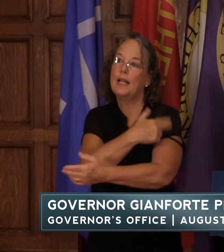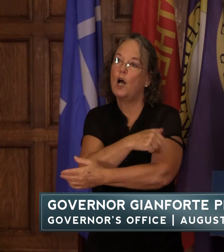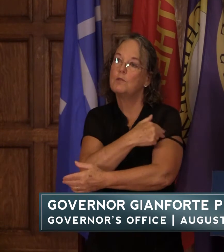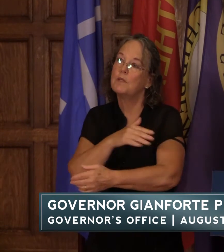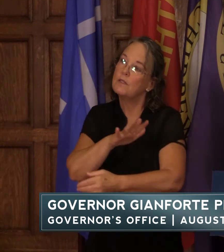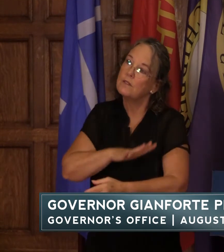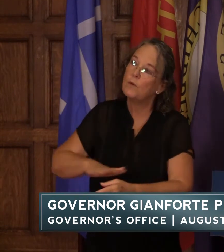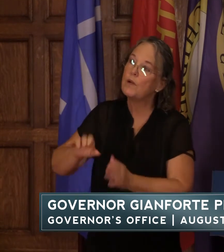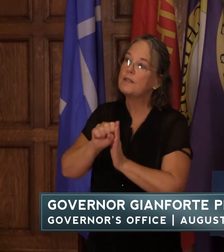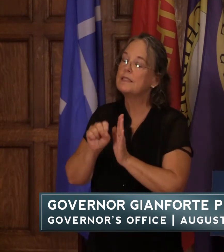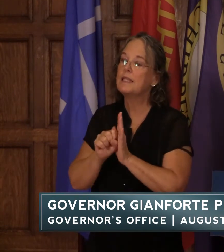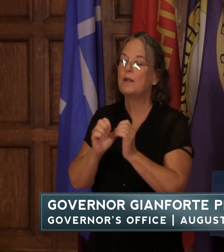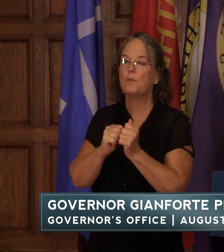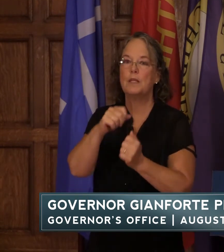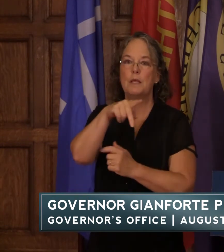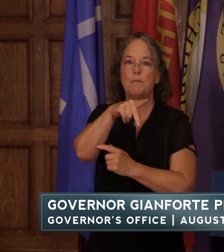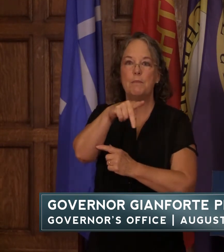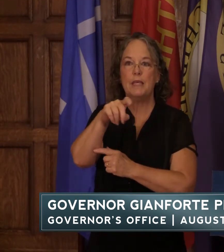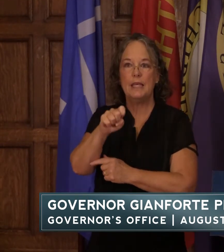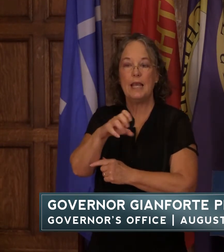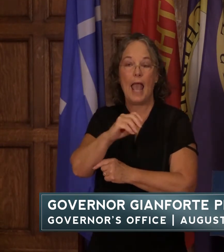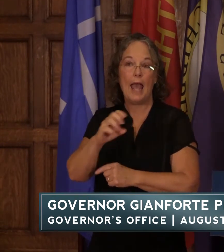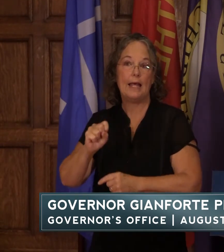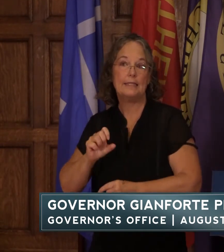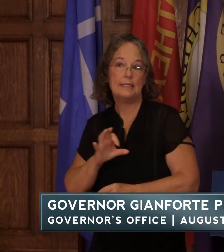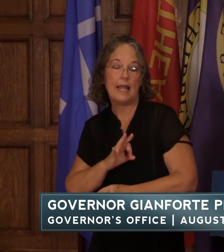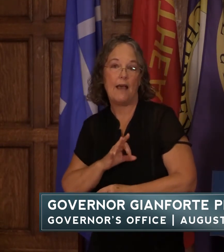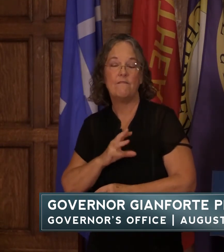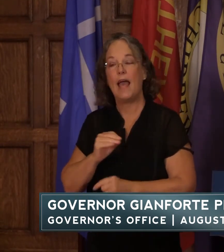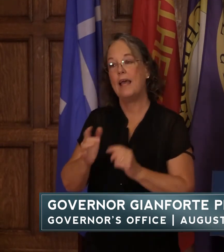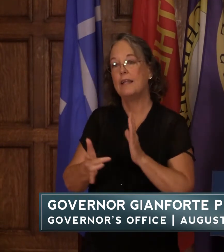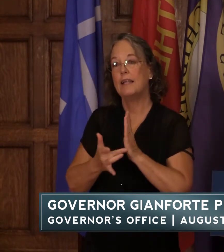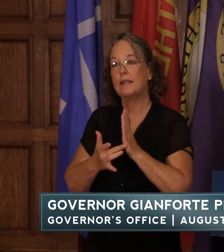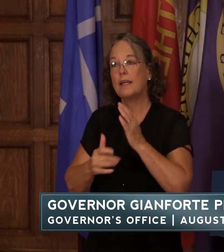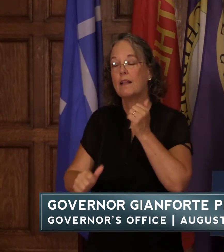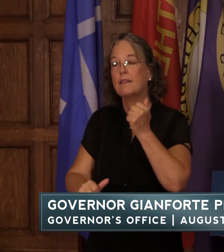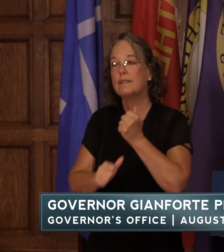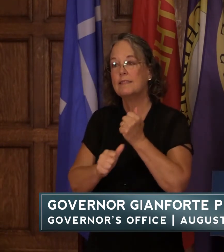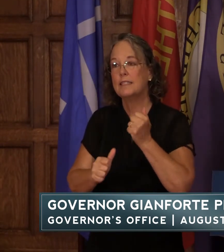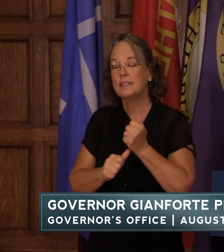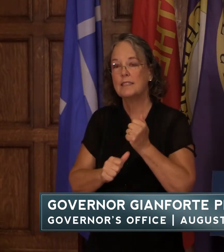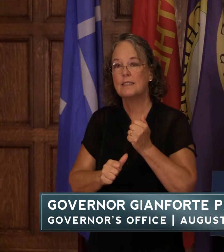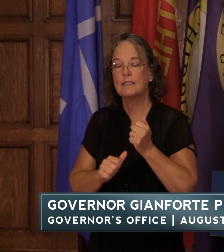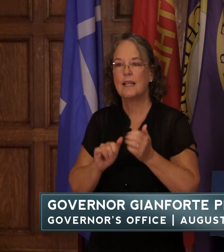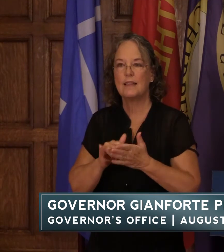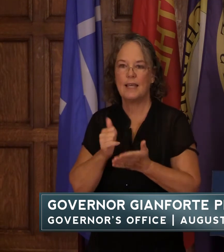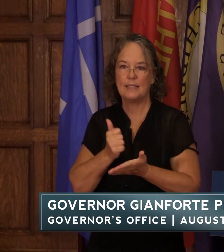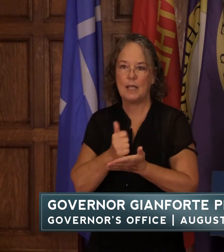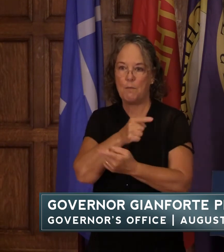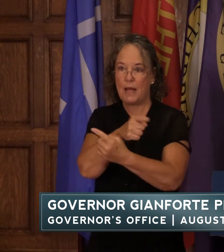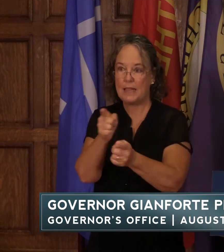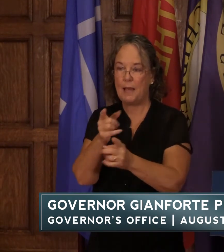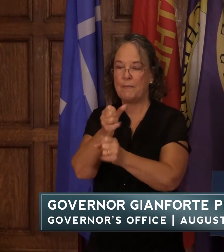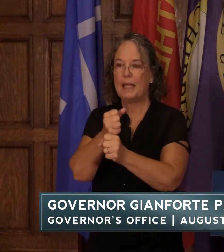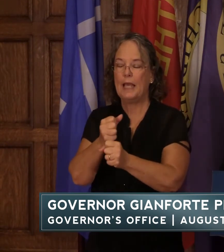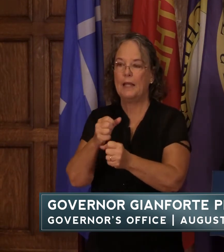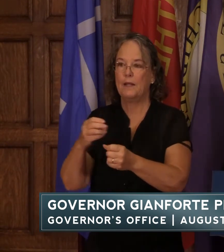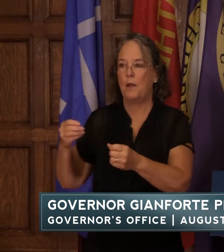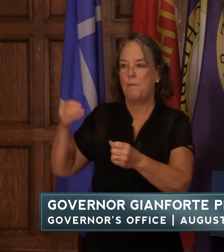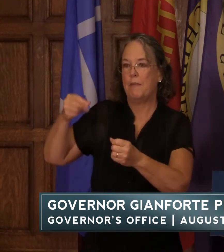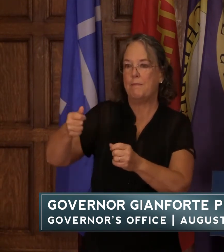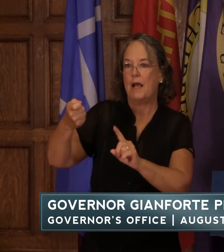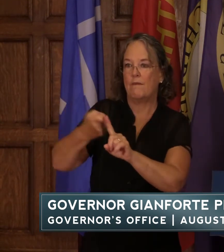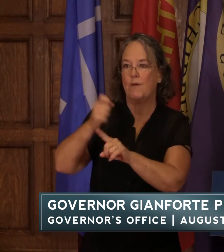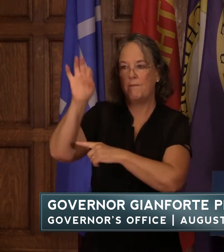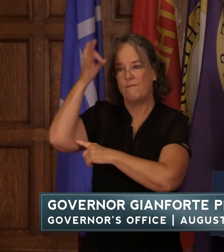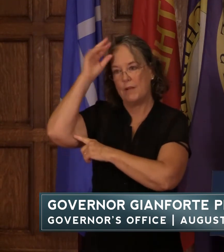state with ppe as well as staffing and technical assistance and it's helping them get reimbursed by the federal government